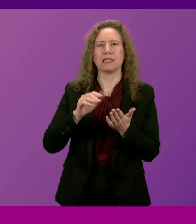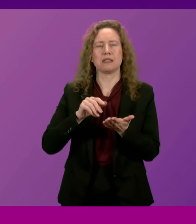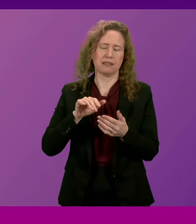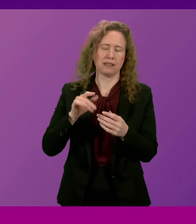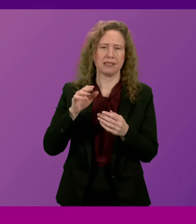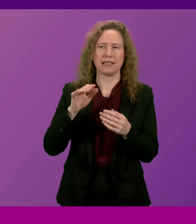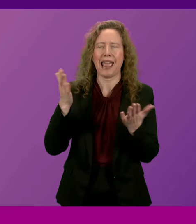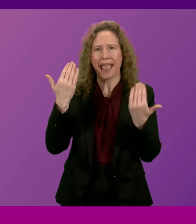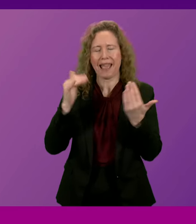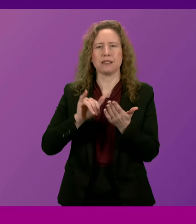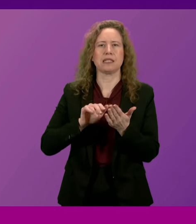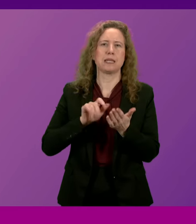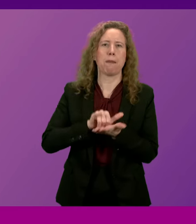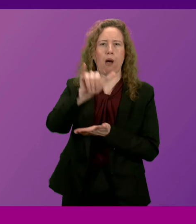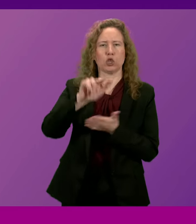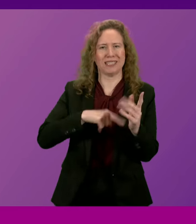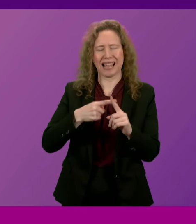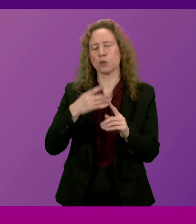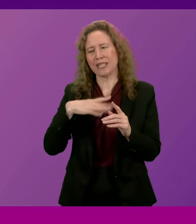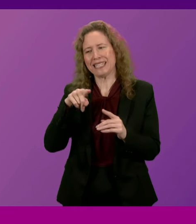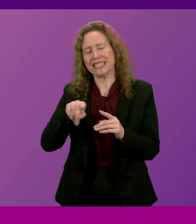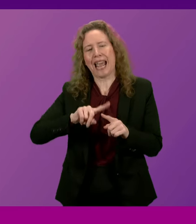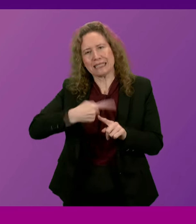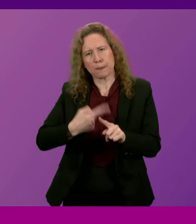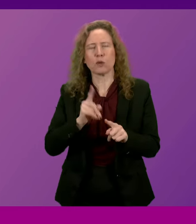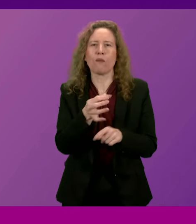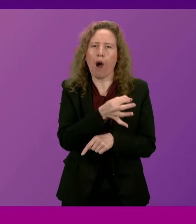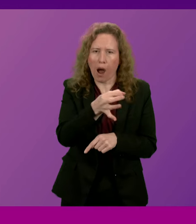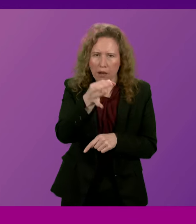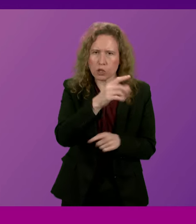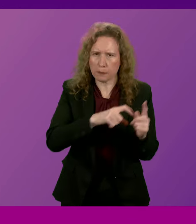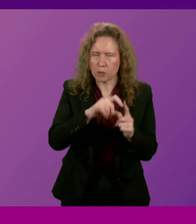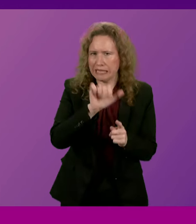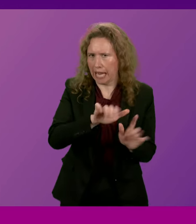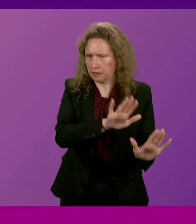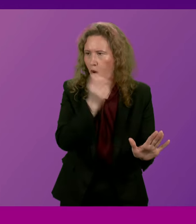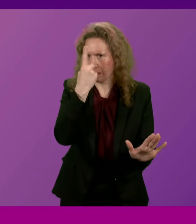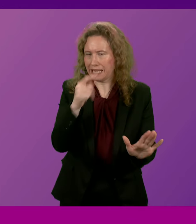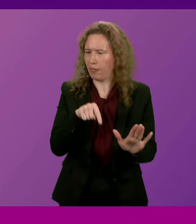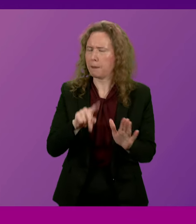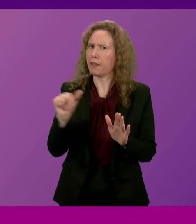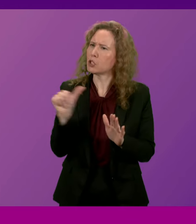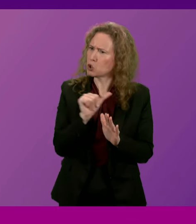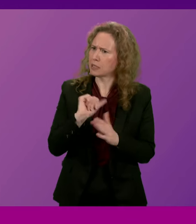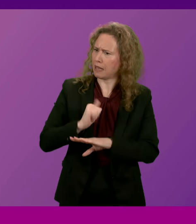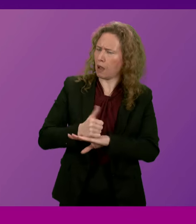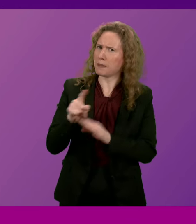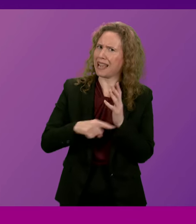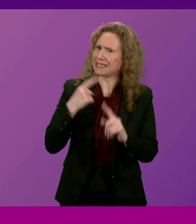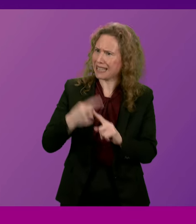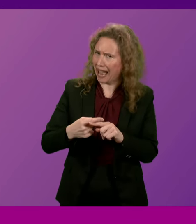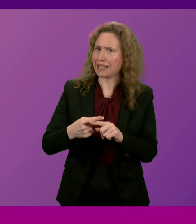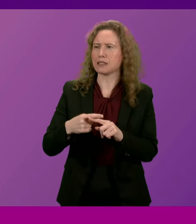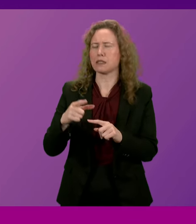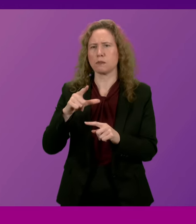Will the First Minister work with the UK government to urgently introduce this tax so that commuters can